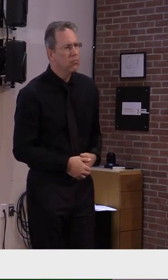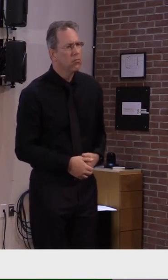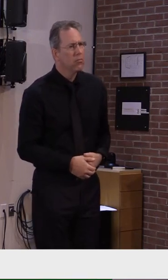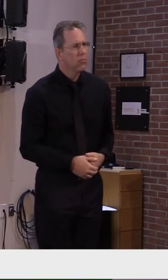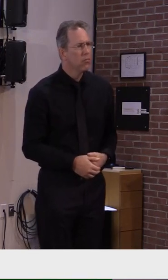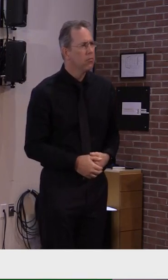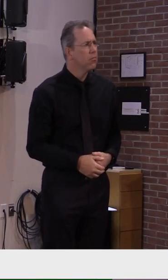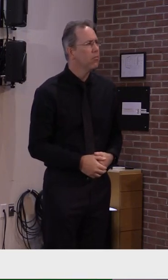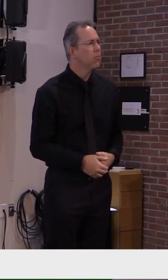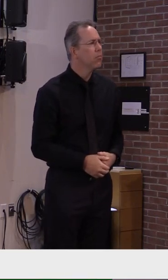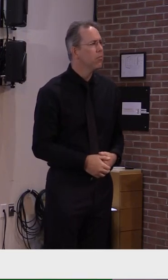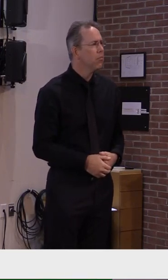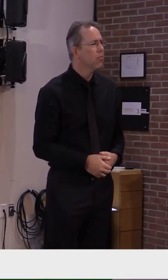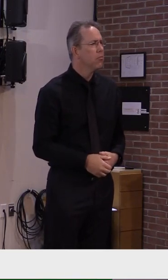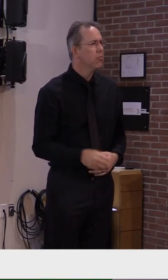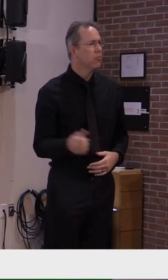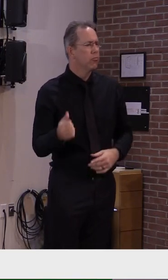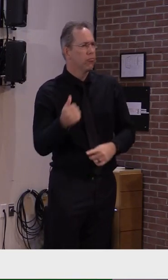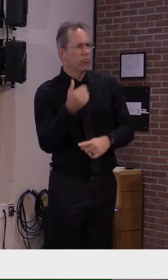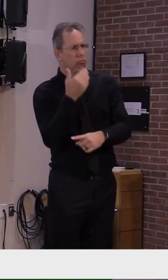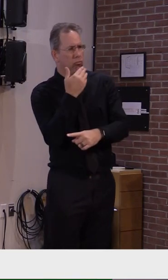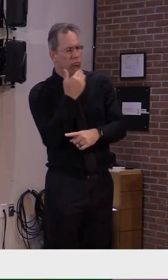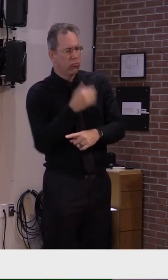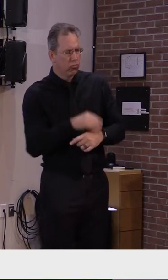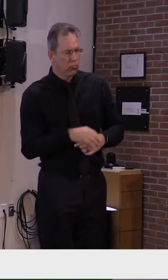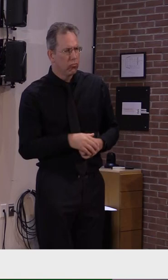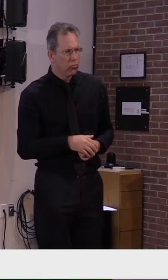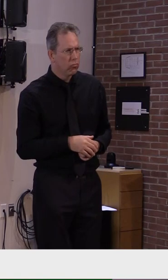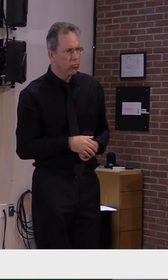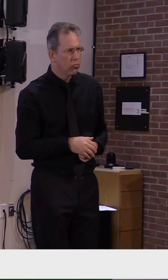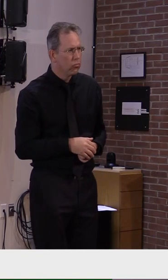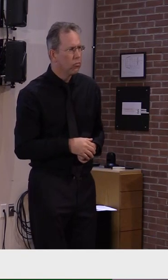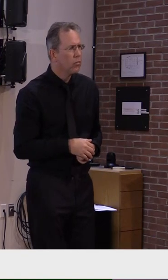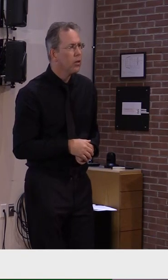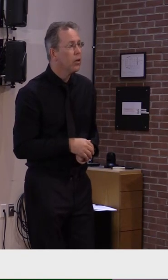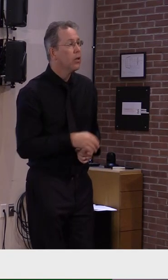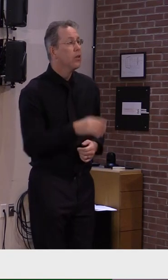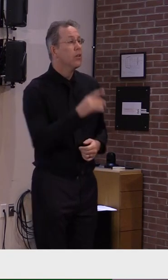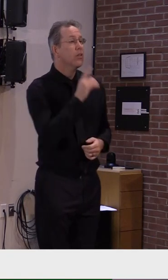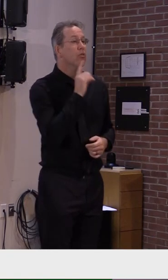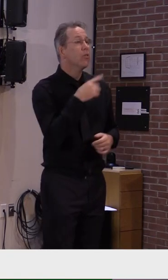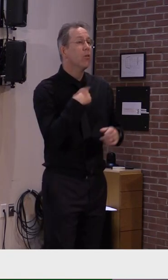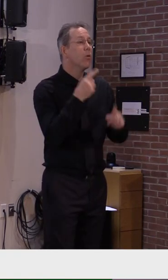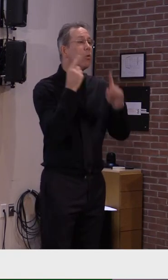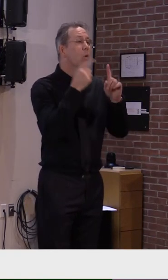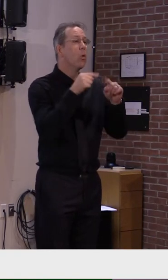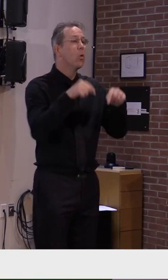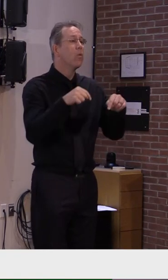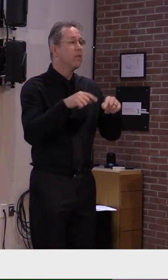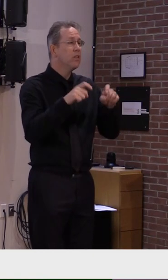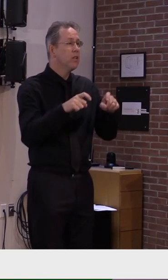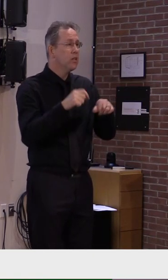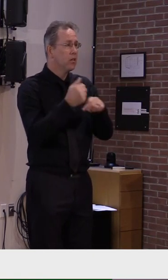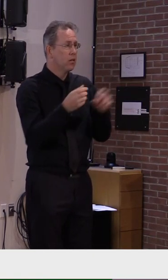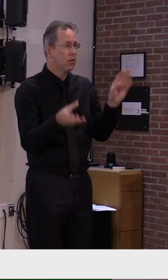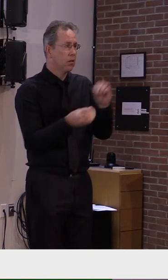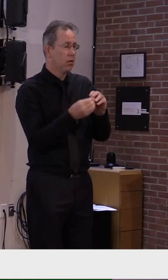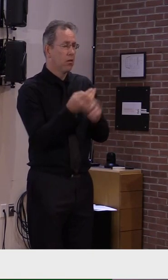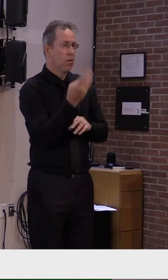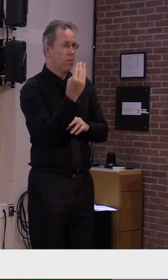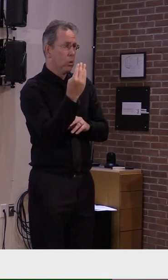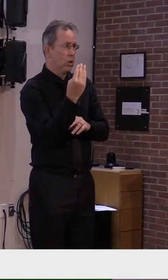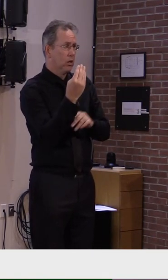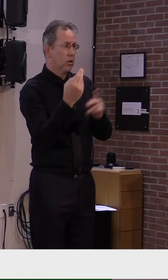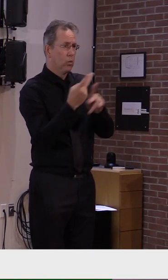Thanks, Calvin. Here's the ultimate goal. We hope to have 14 sites by the end of the month up.